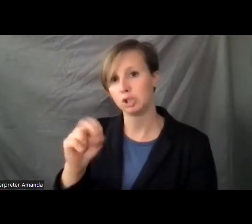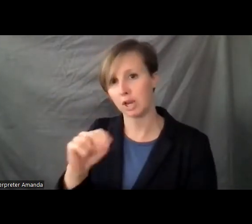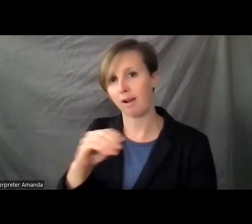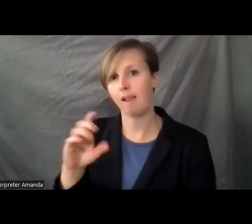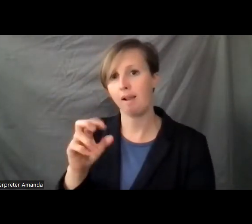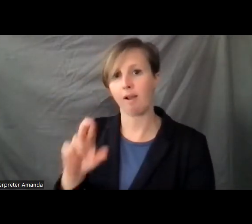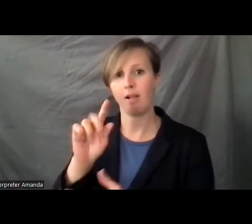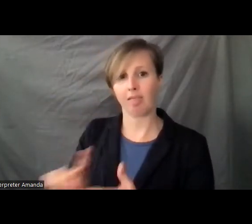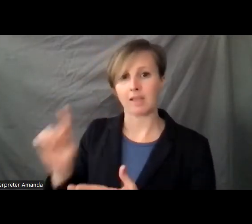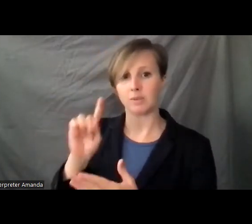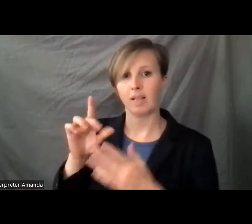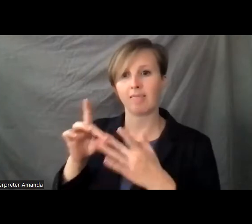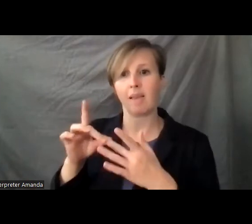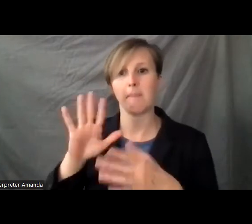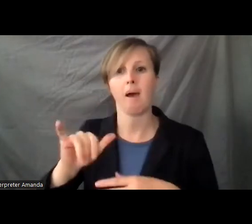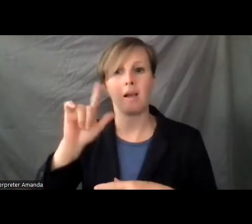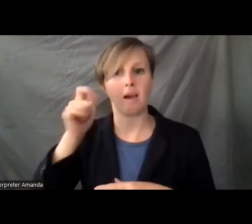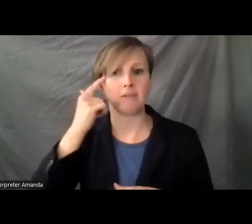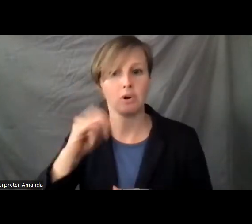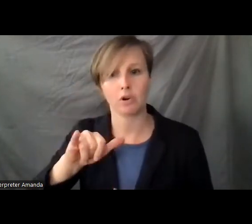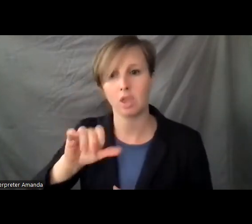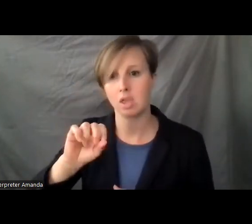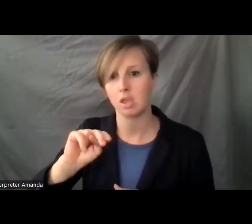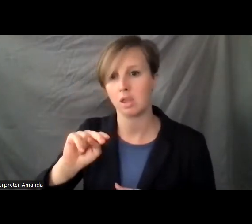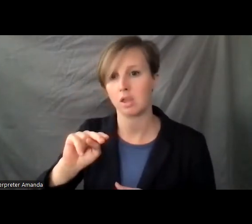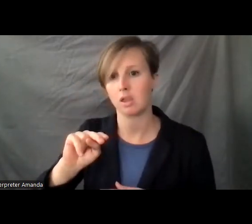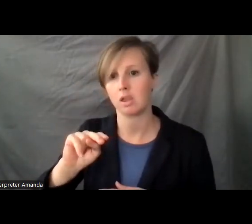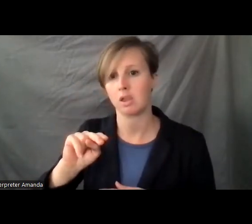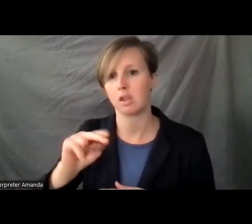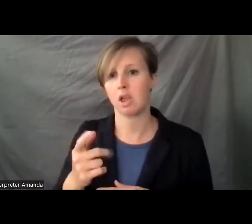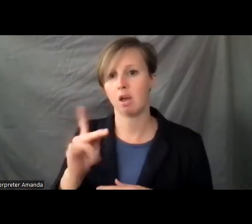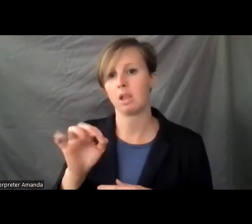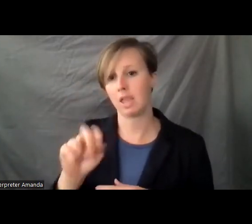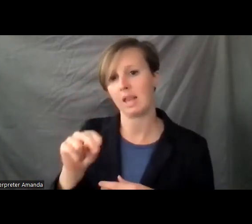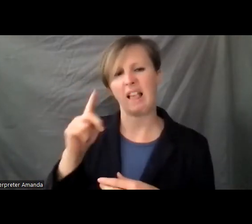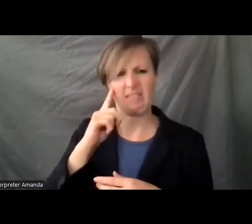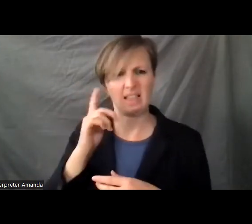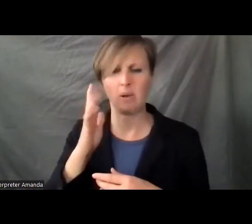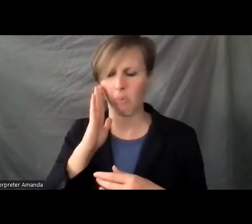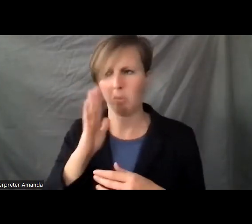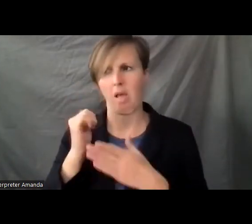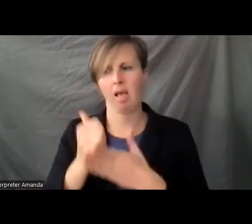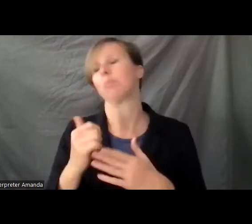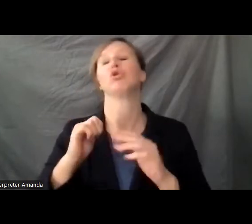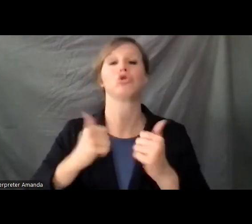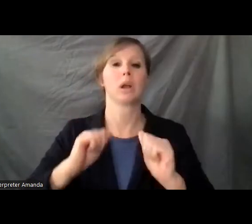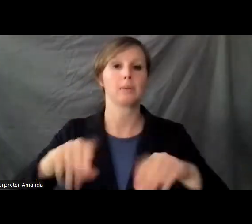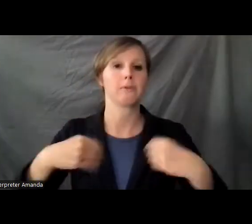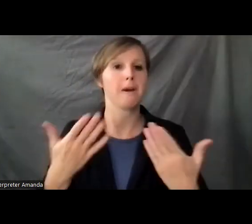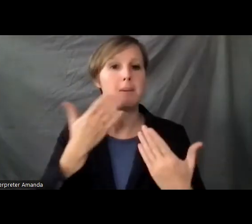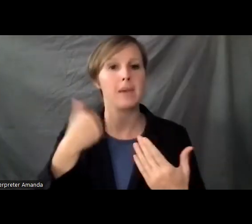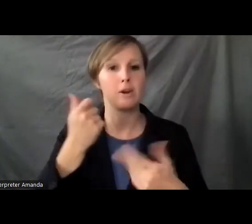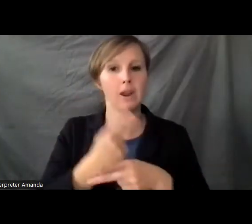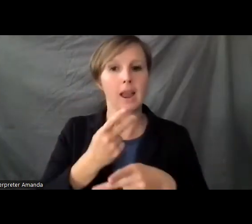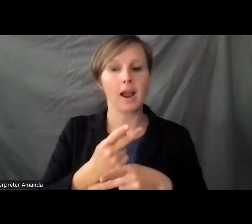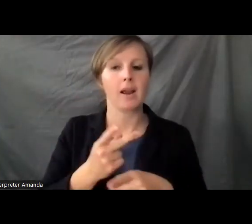week that was led by Governor Youngkin. He'll be a key figure, I think, as we all move together to try to provide better care for those in our communities that are